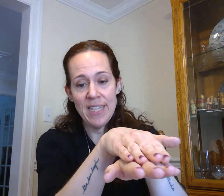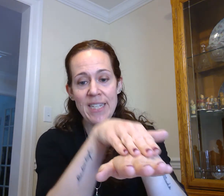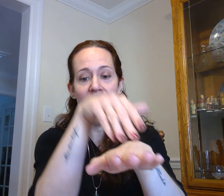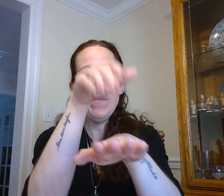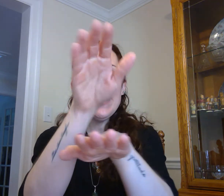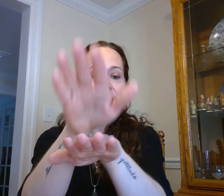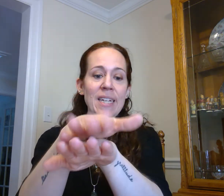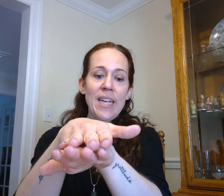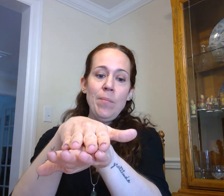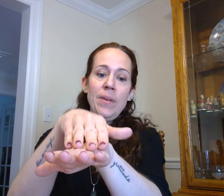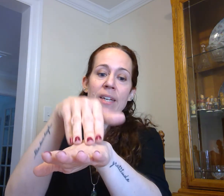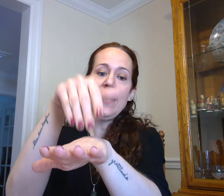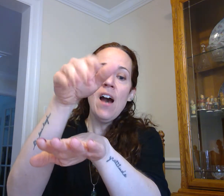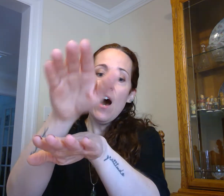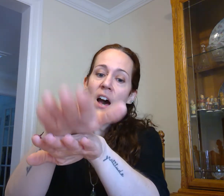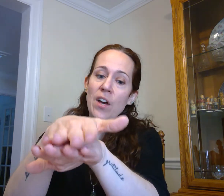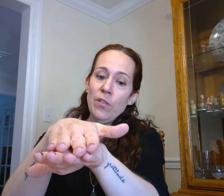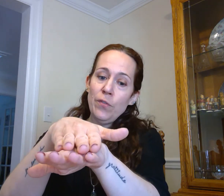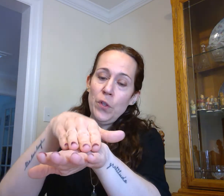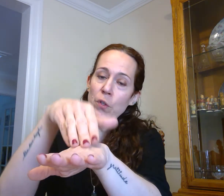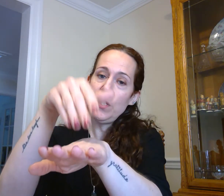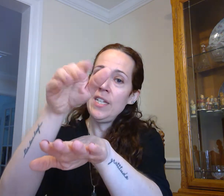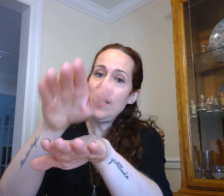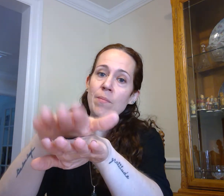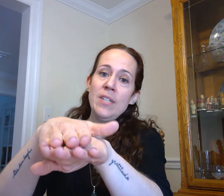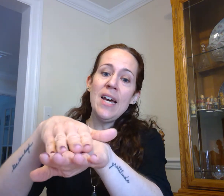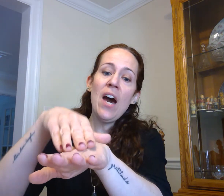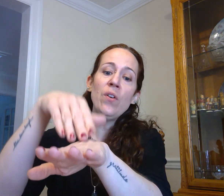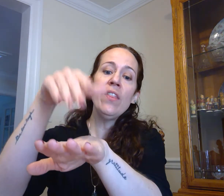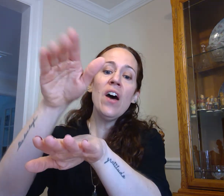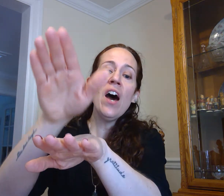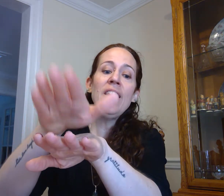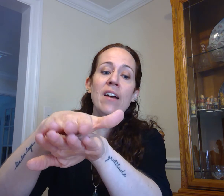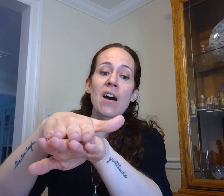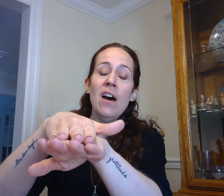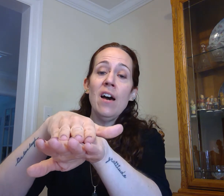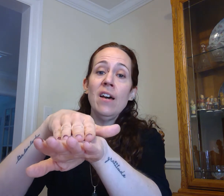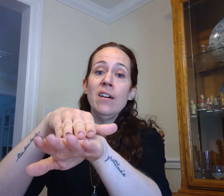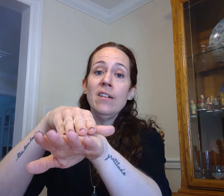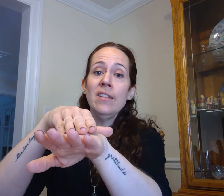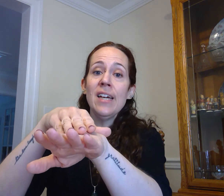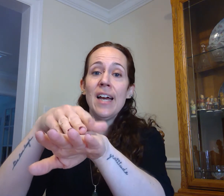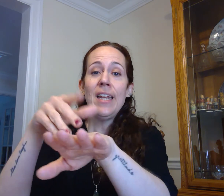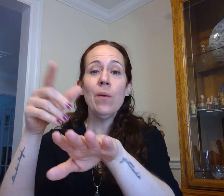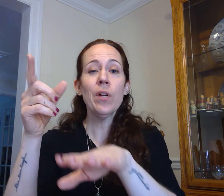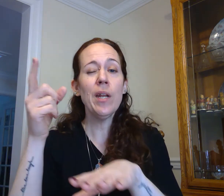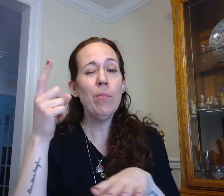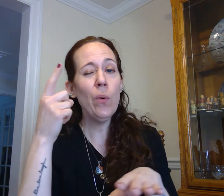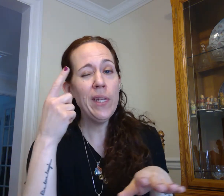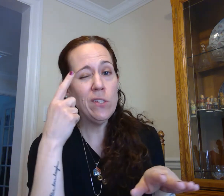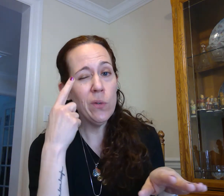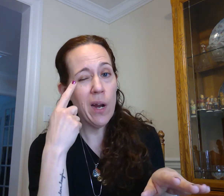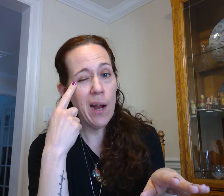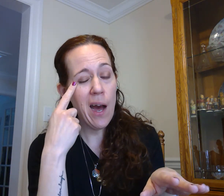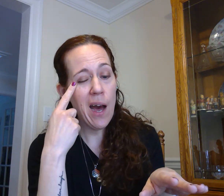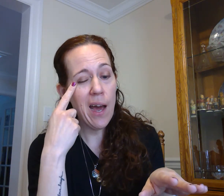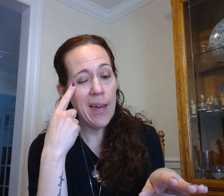as tame as he can be I'll float him down the Nile now we're gonna point to our eye